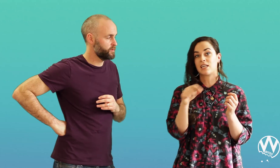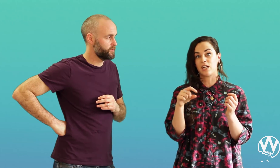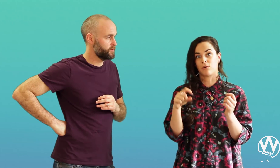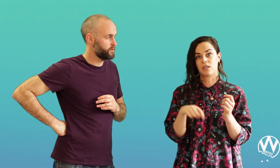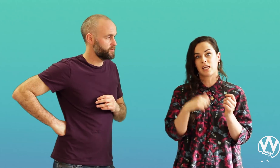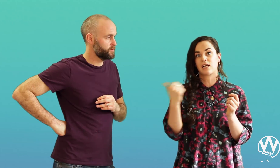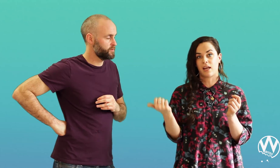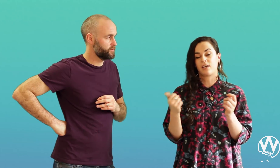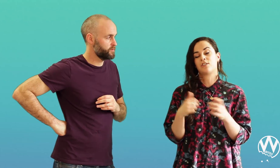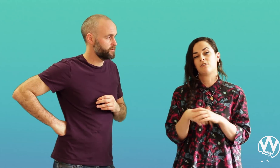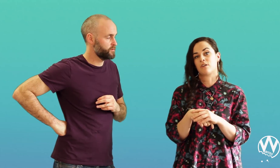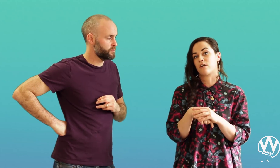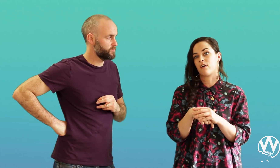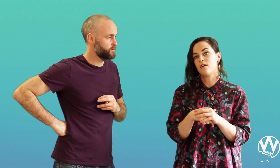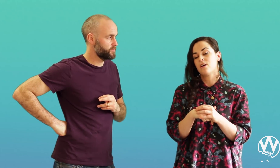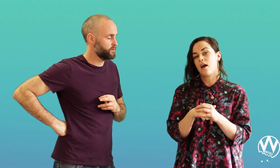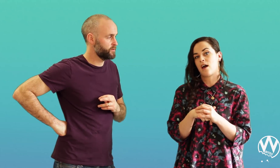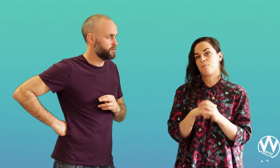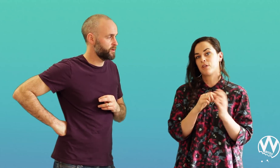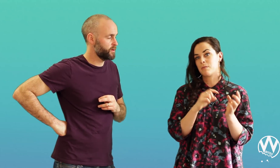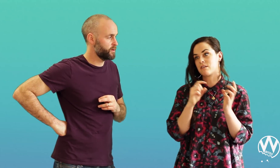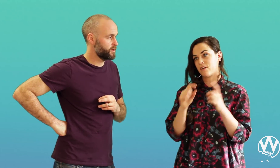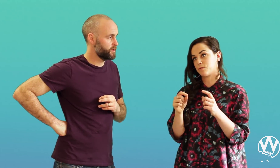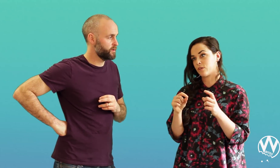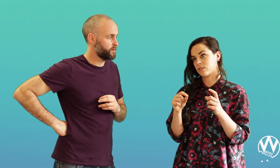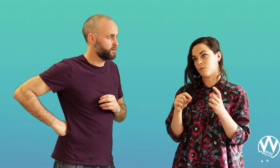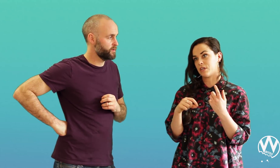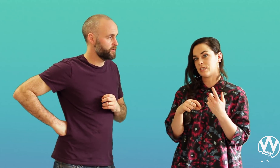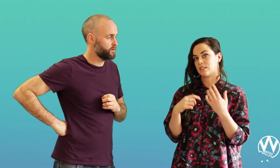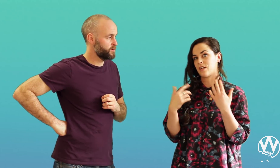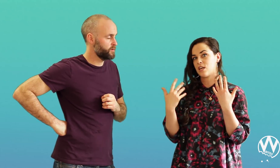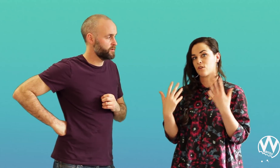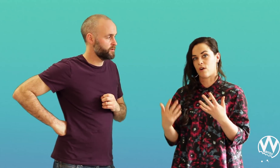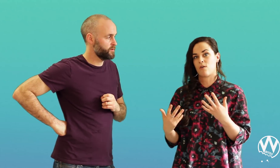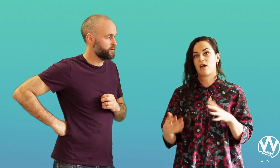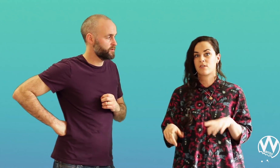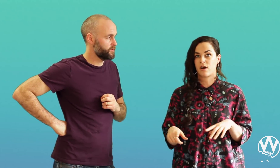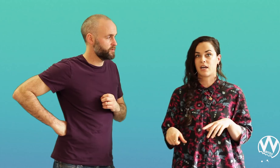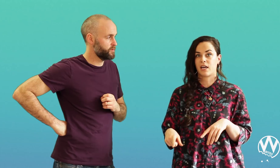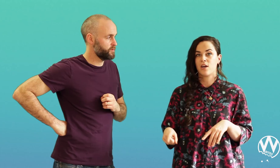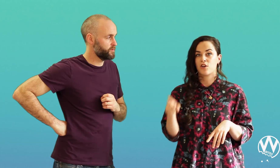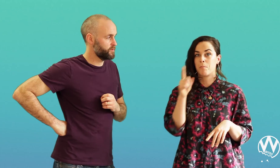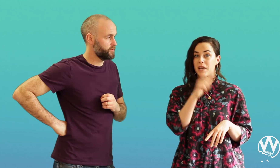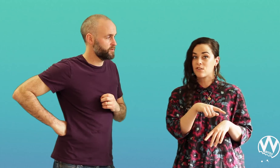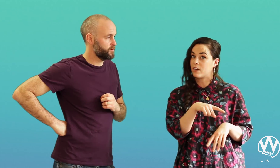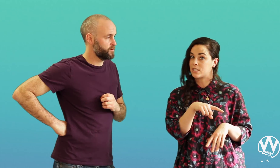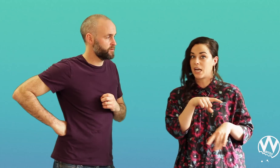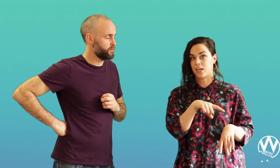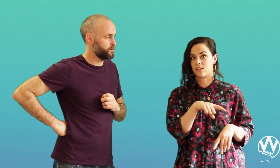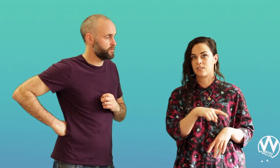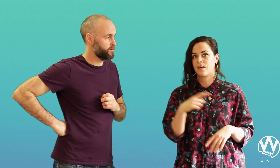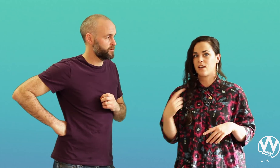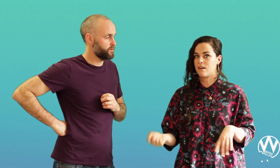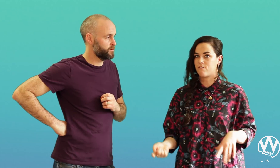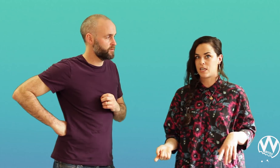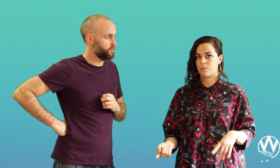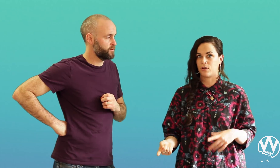the keywords like I showed you earlier on and put them into Facebook custom audiences. So then you have a great way of targeting your Pinterest clickers in Facebook.